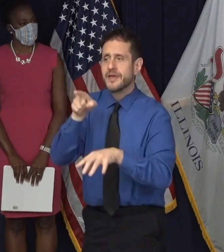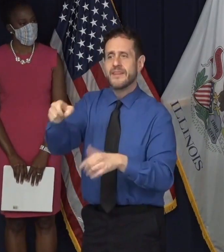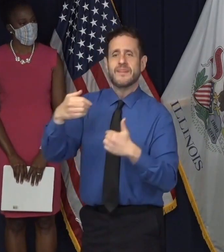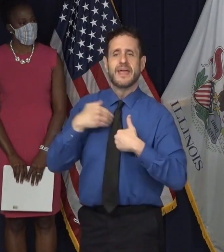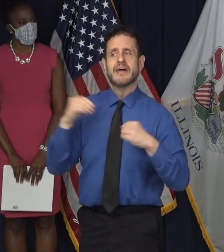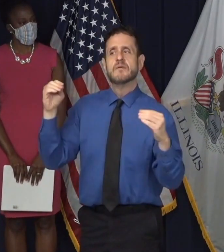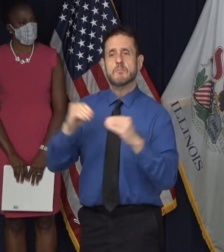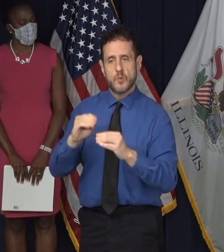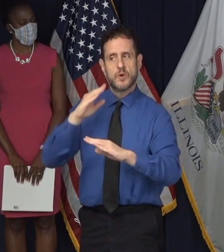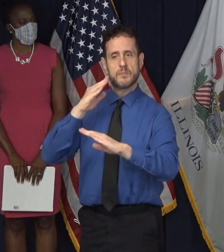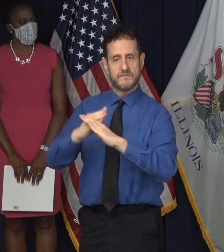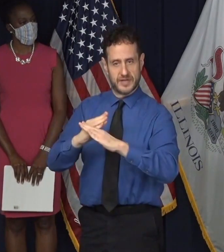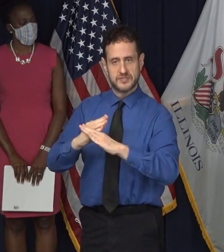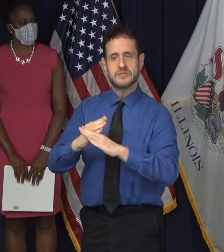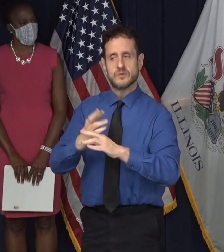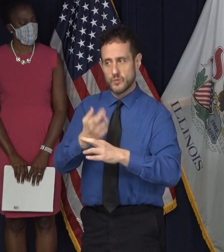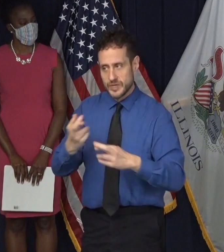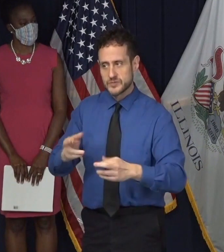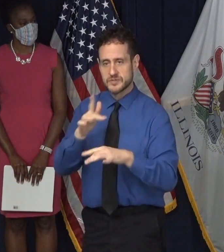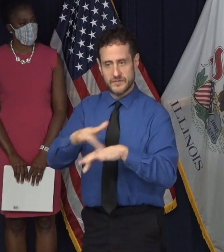resources at their disposal.